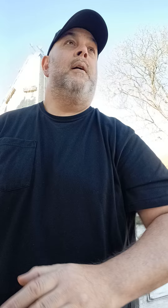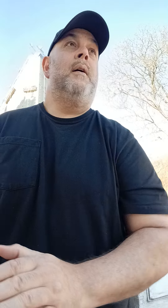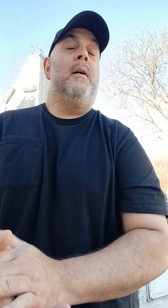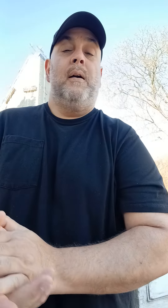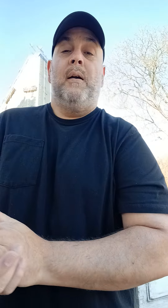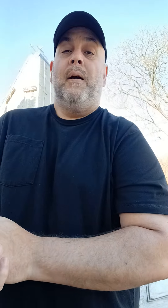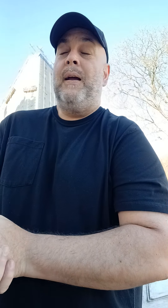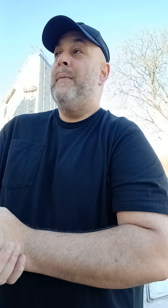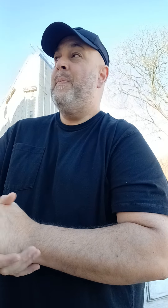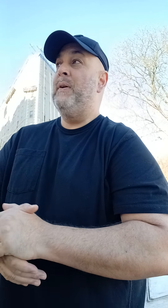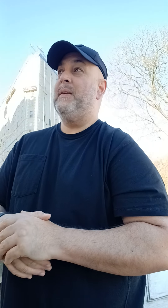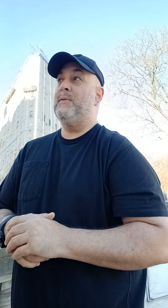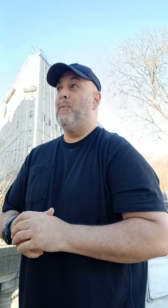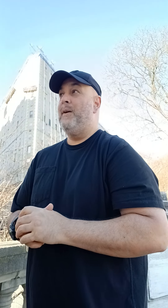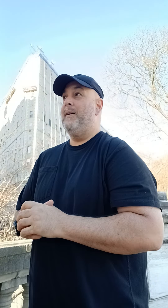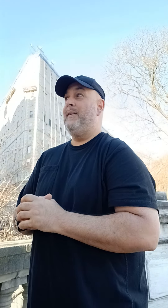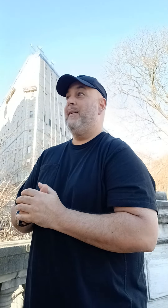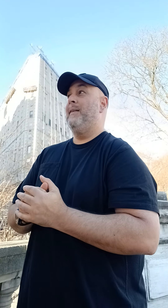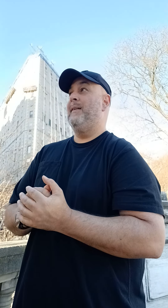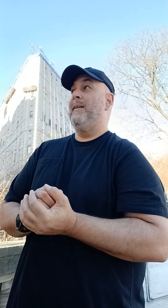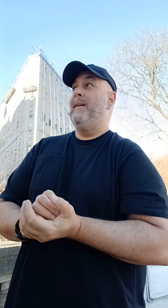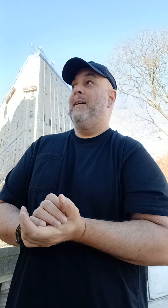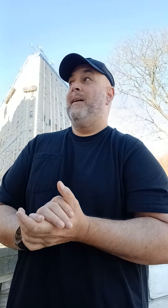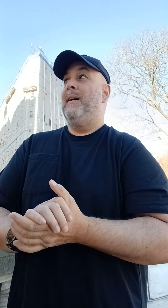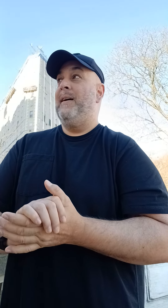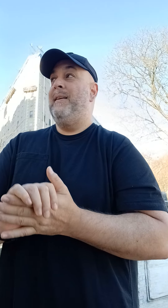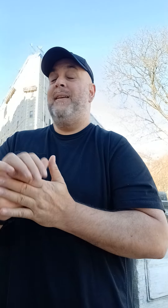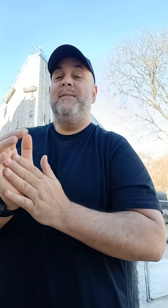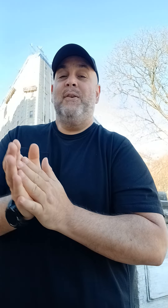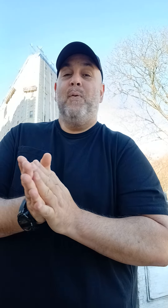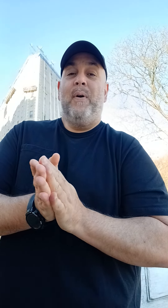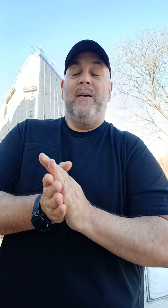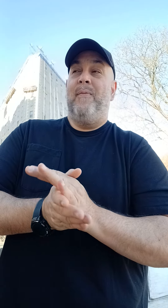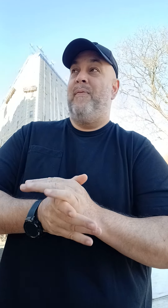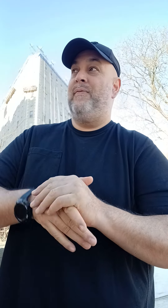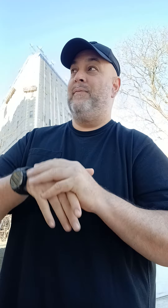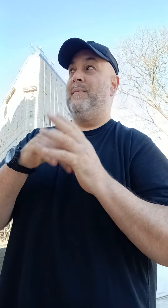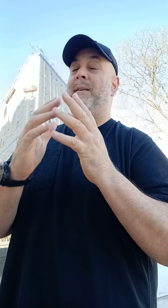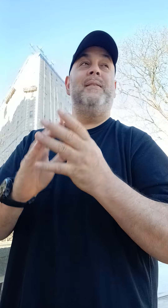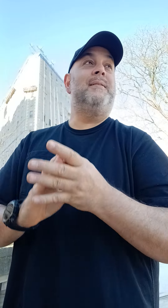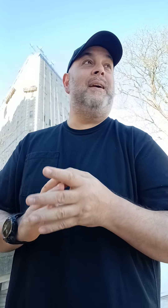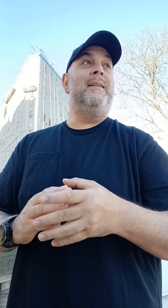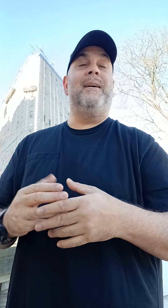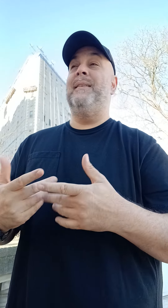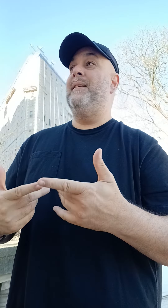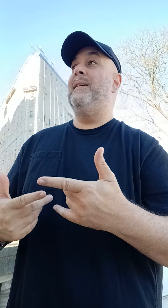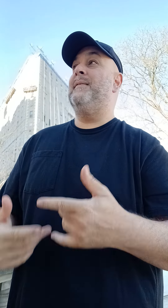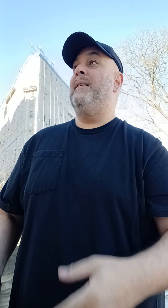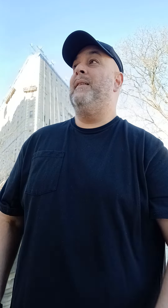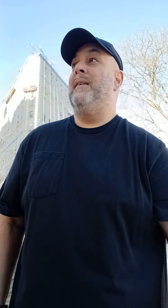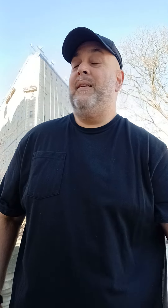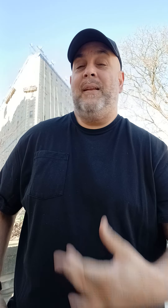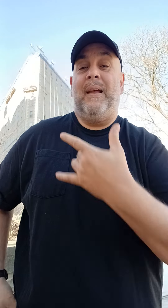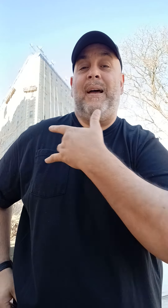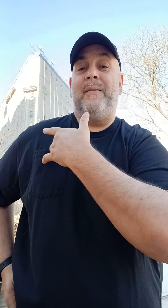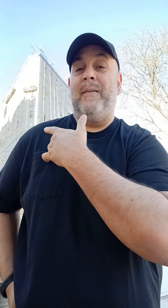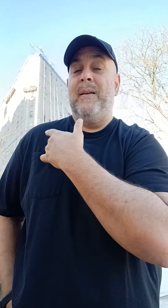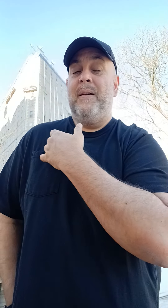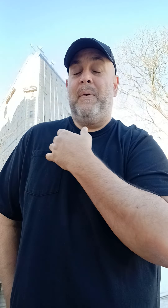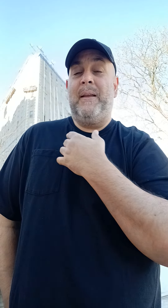All right, let me put this one in an easier way of understanding. I did it yesterday in the live, but I